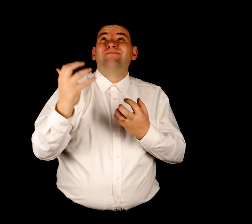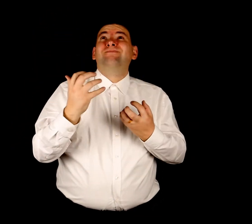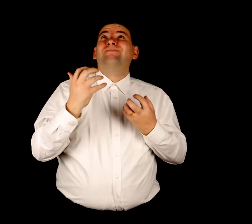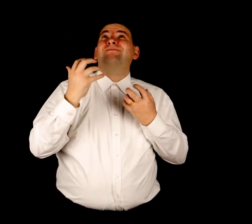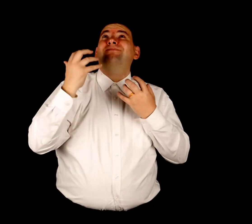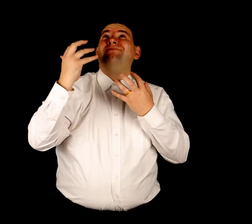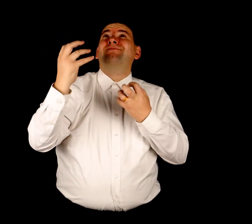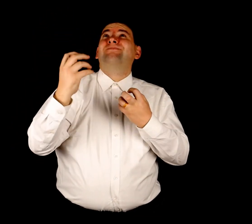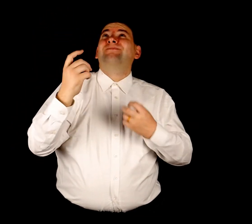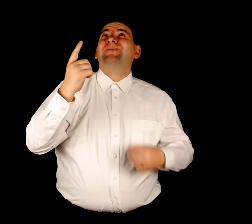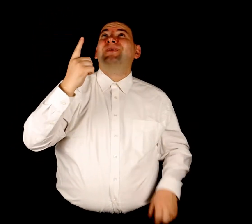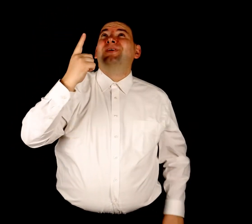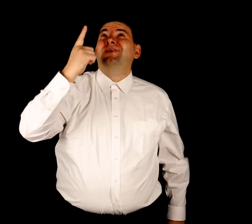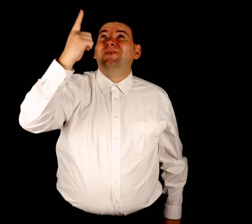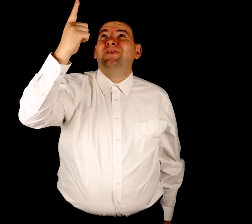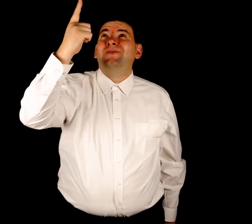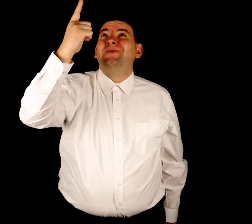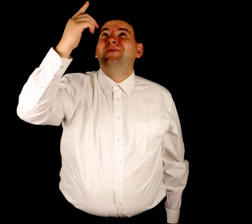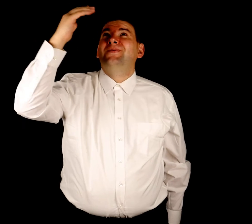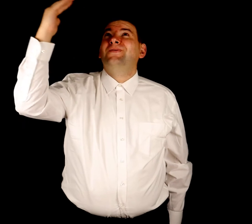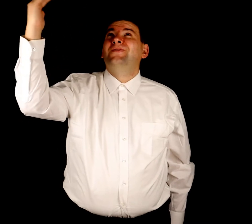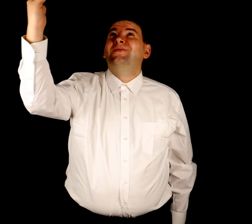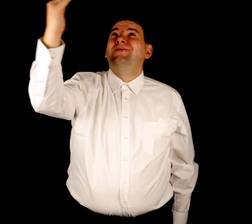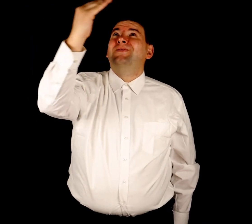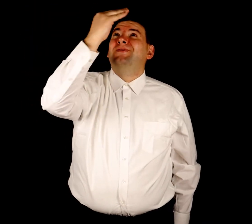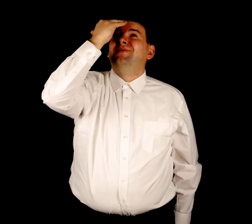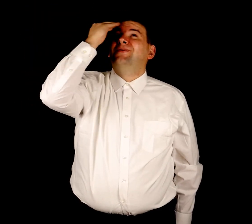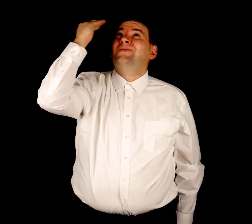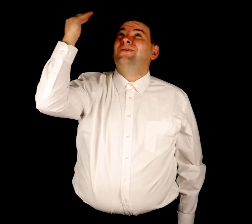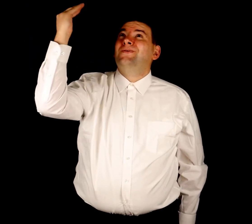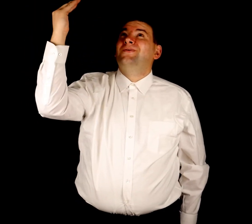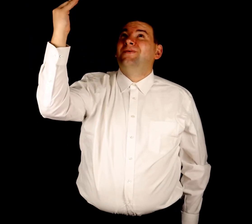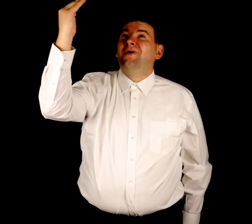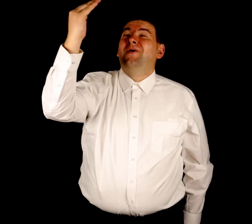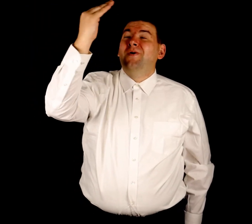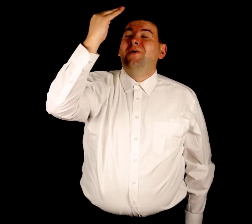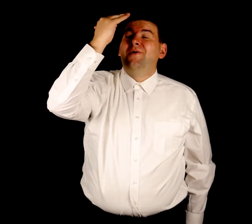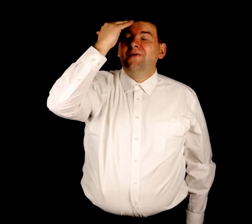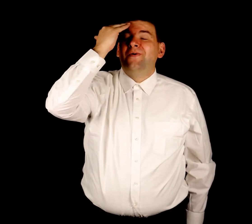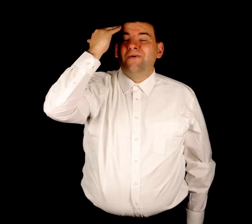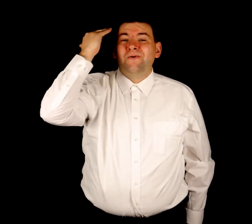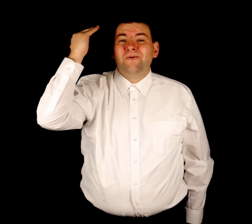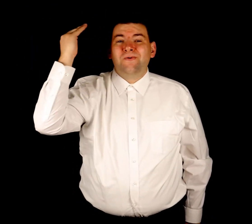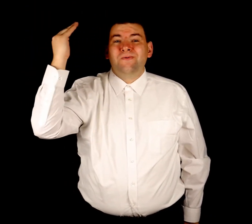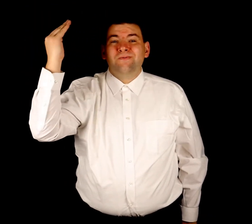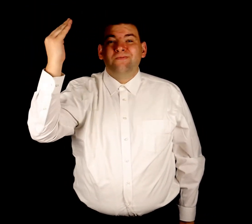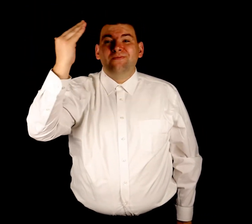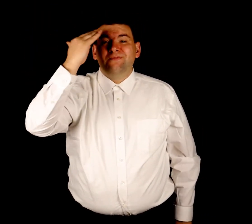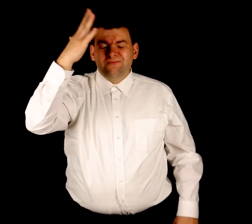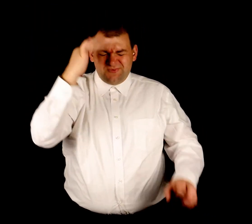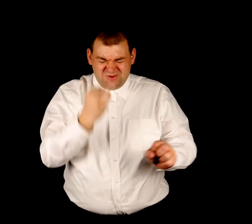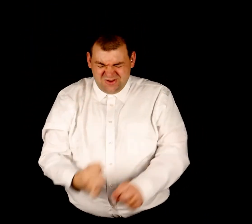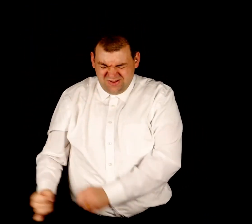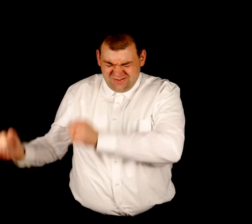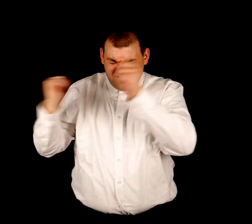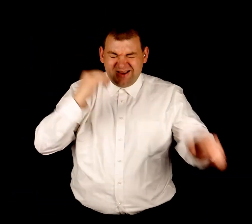you to know There's strength in